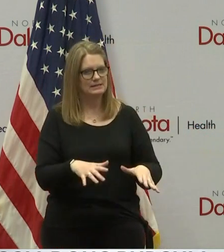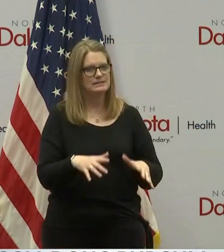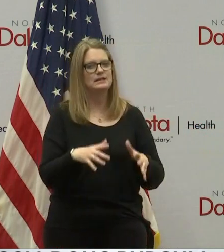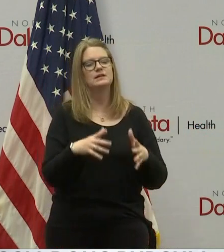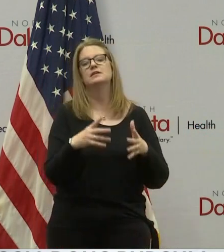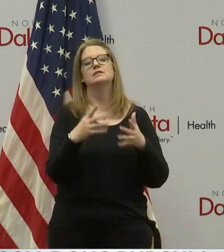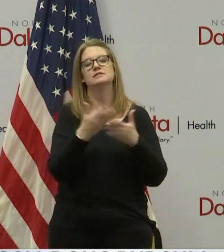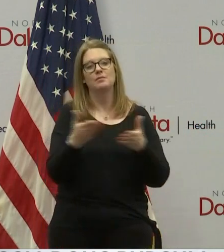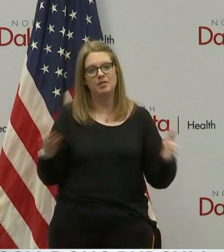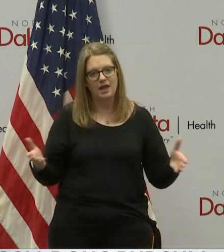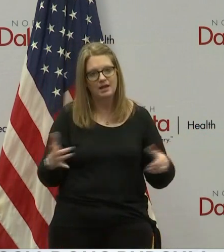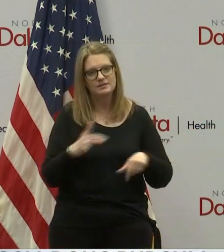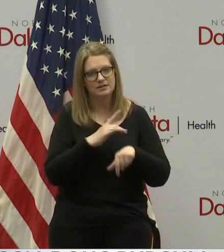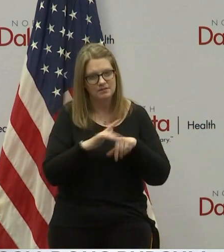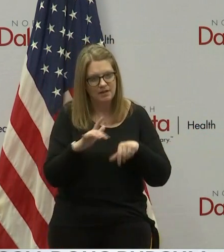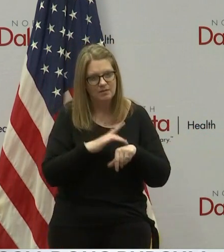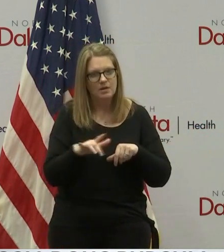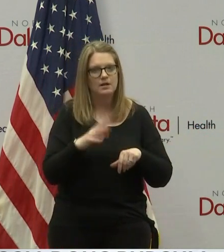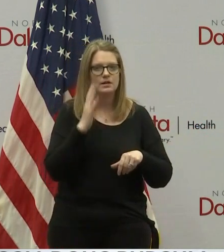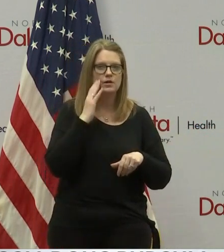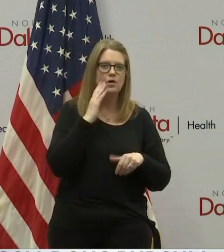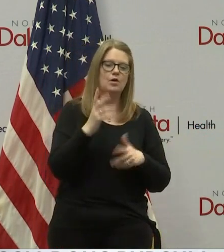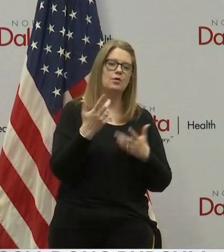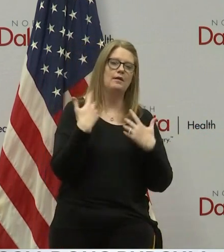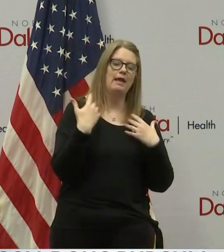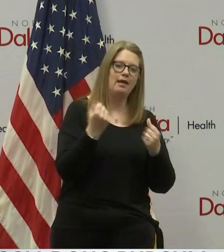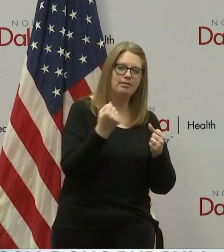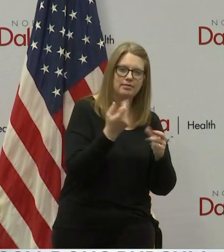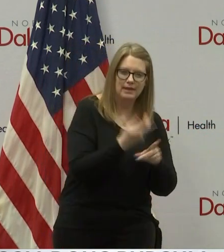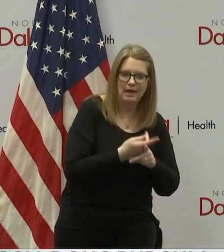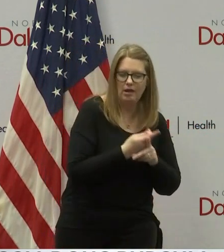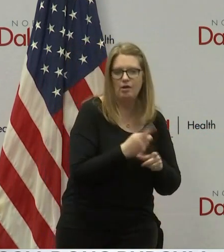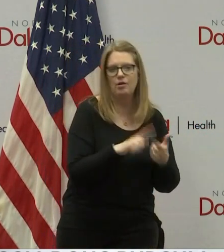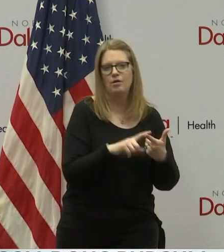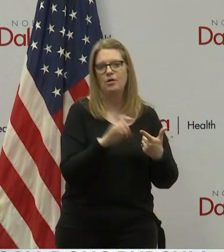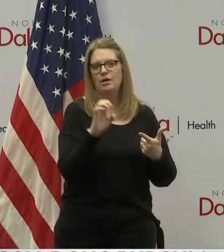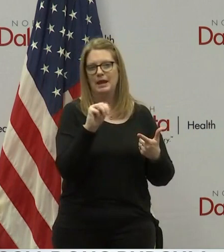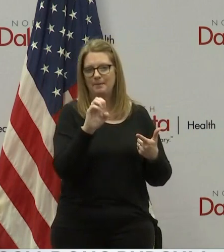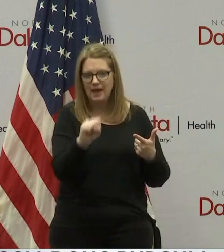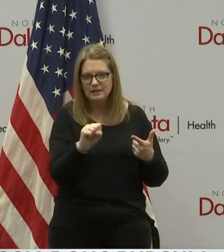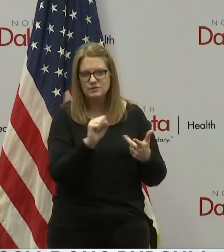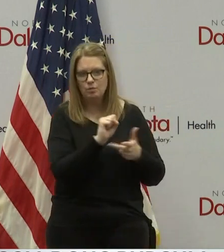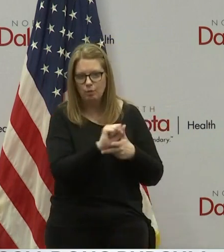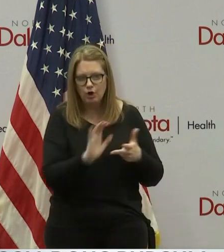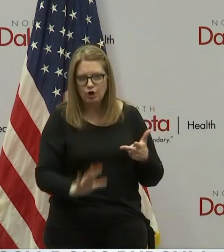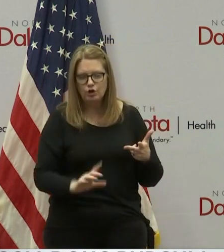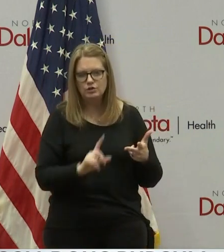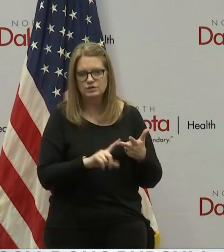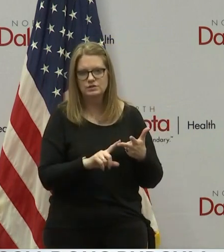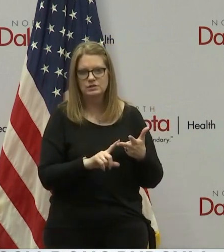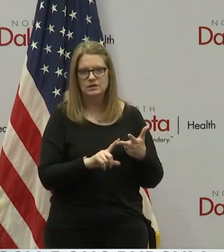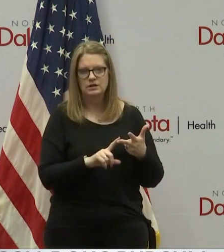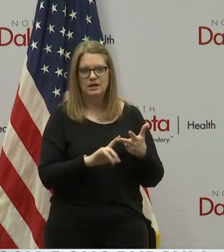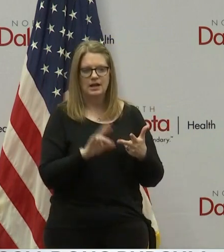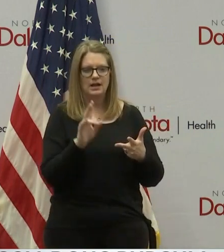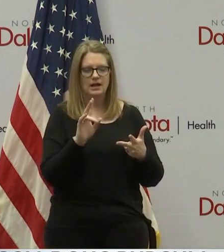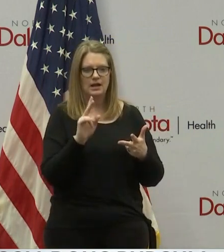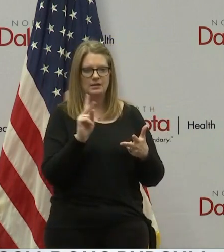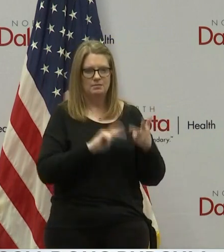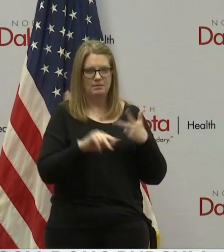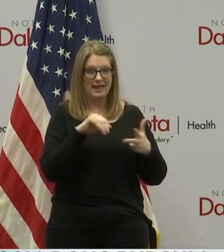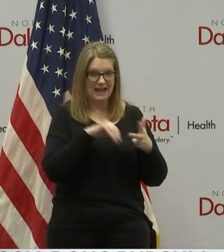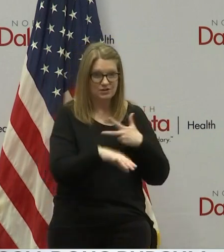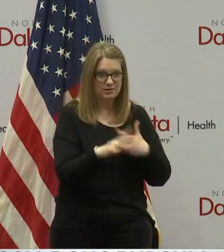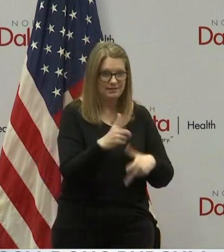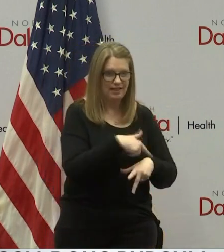responders, people that are coming in contact with COVID, and particularly the people that are entering our long-term care facilities,